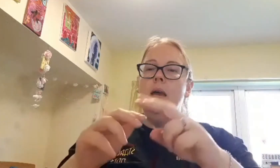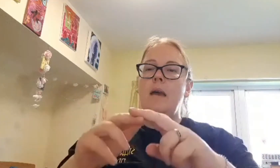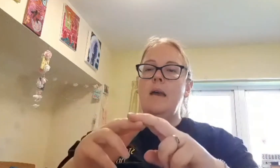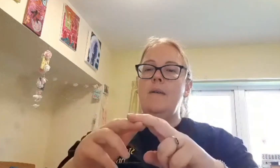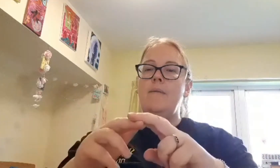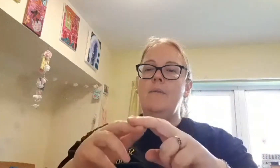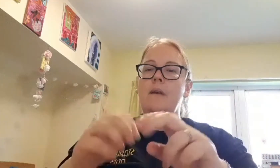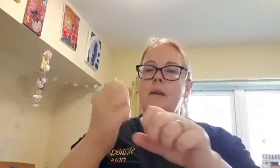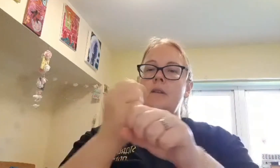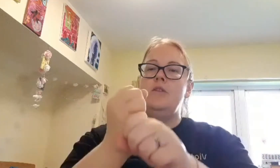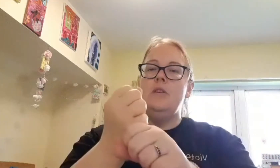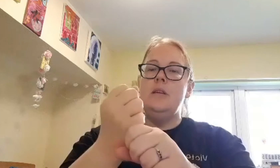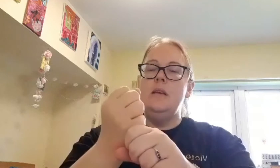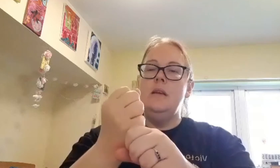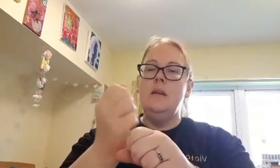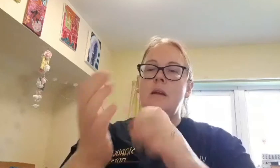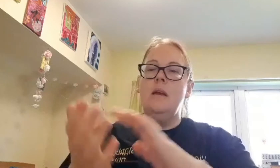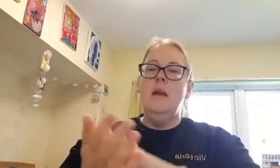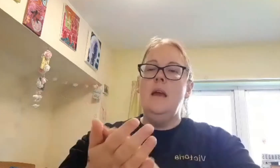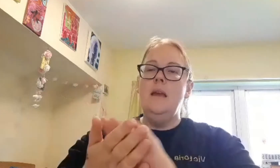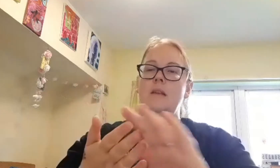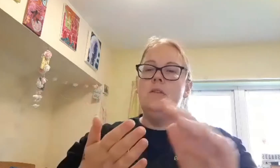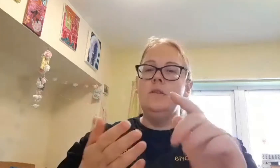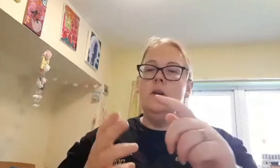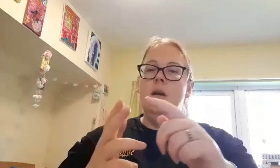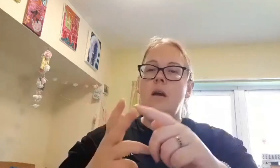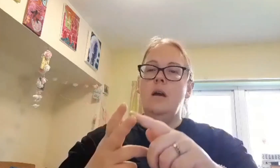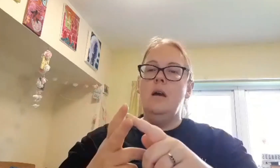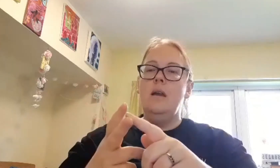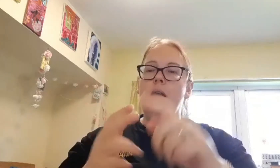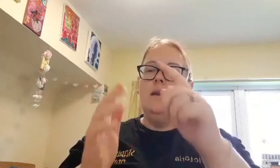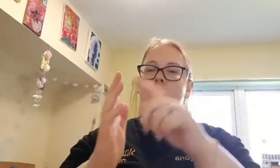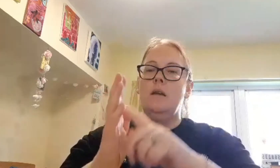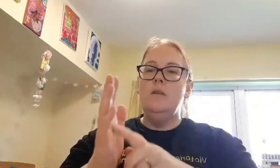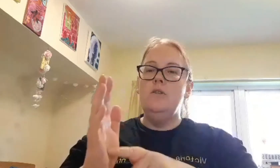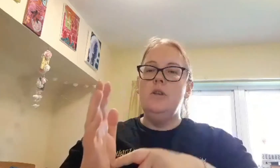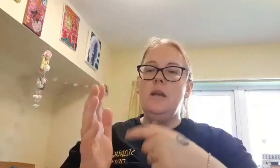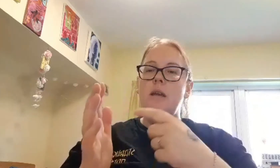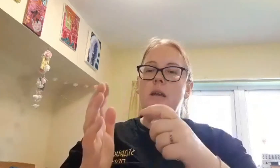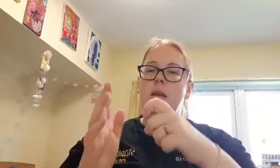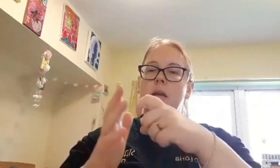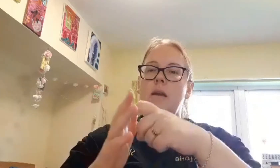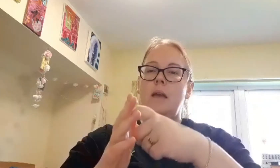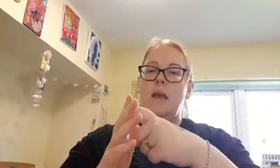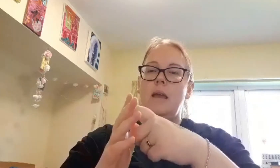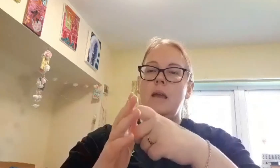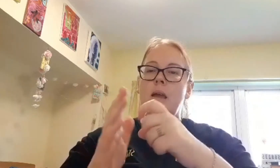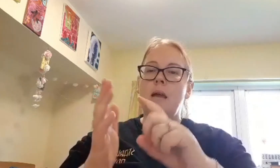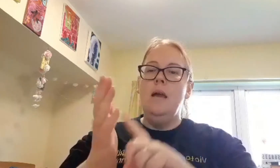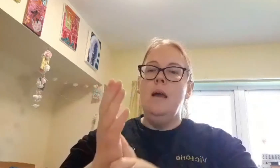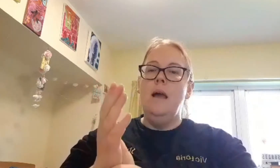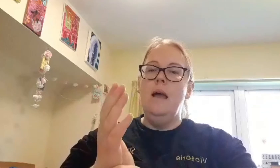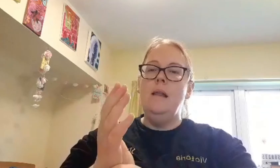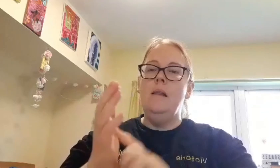F, G, H, I, J, K, L,